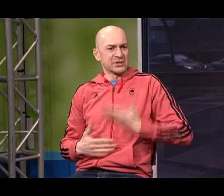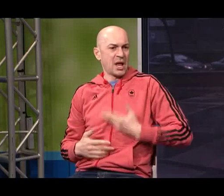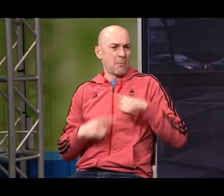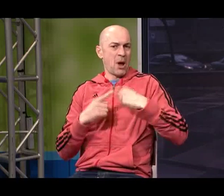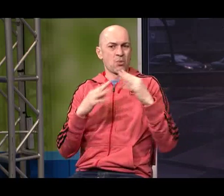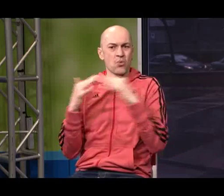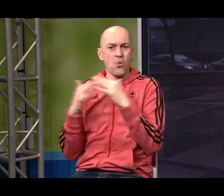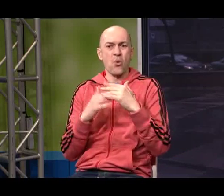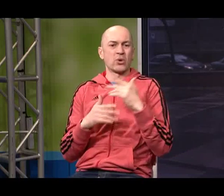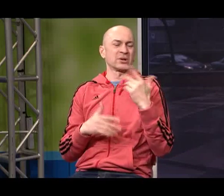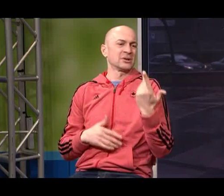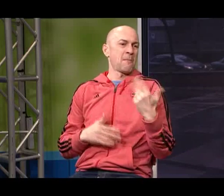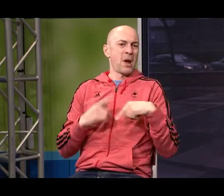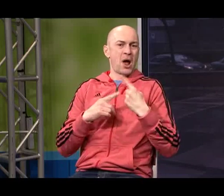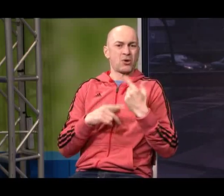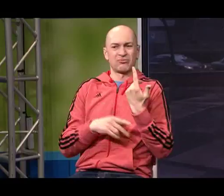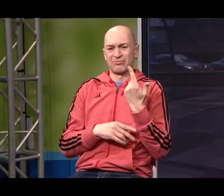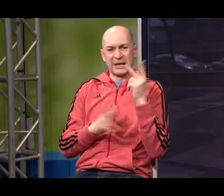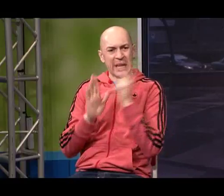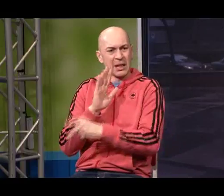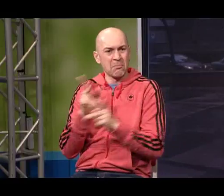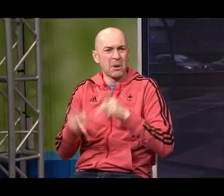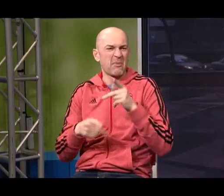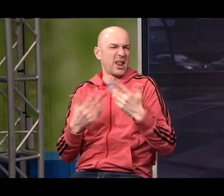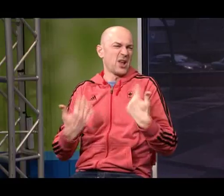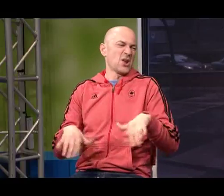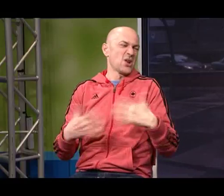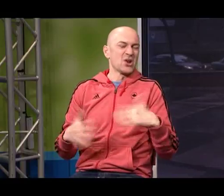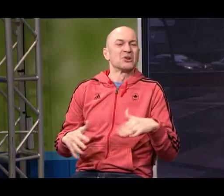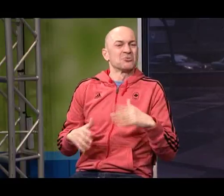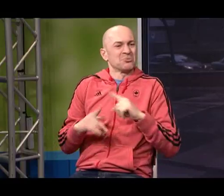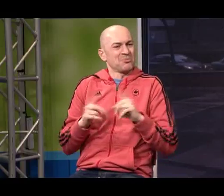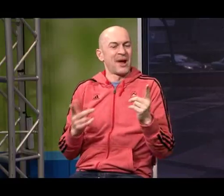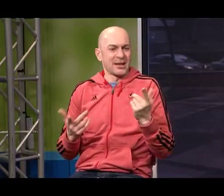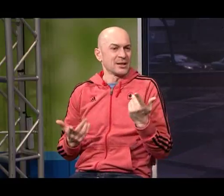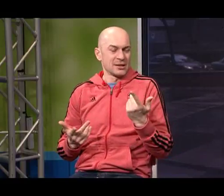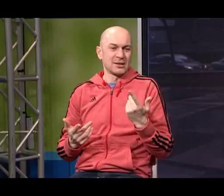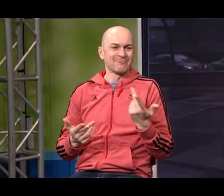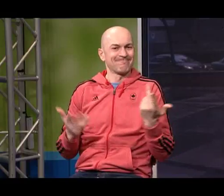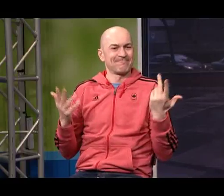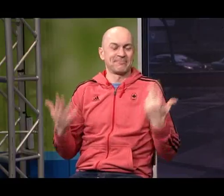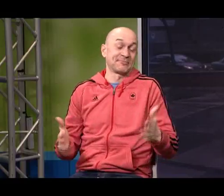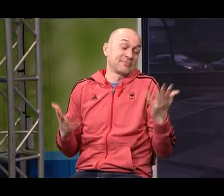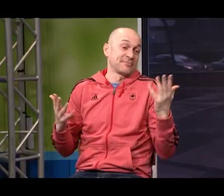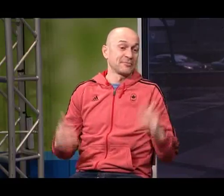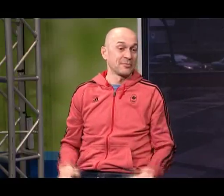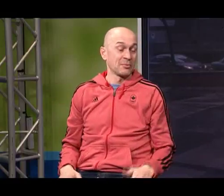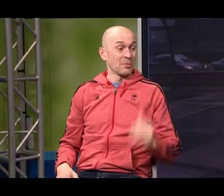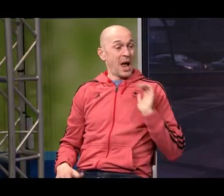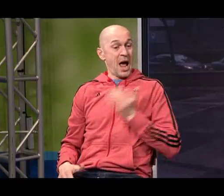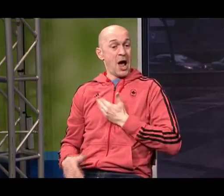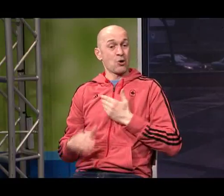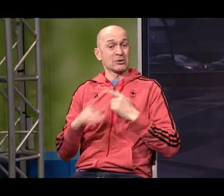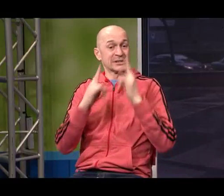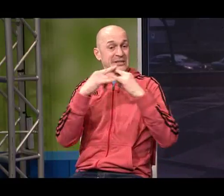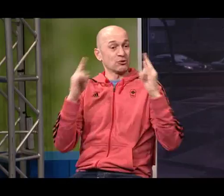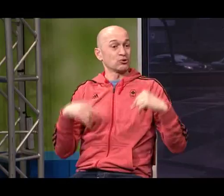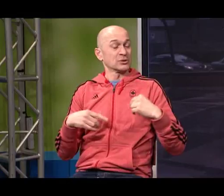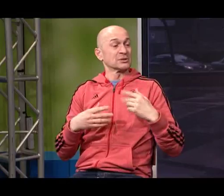one country Or one peaceful community of citizens of the world I believe that